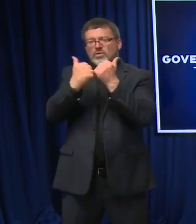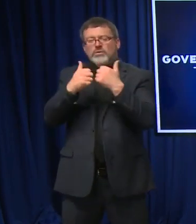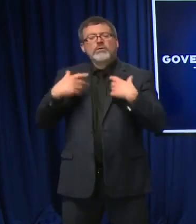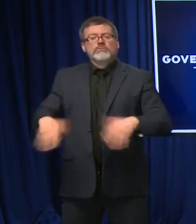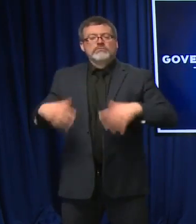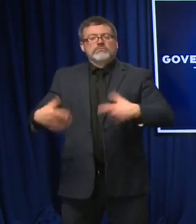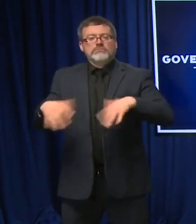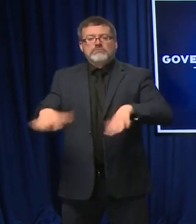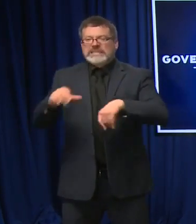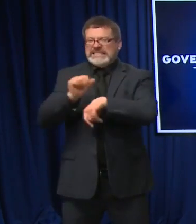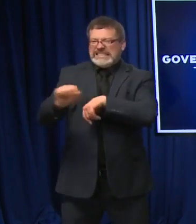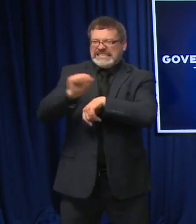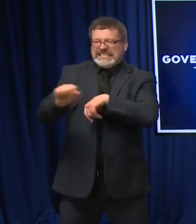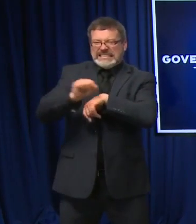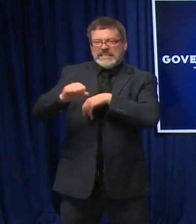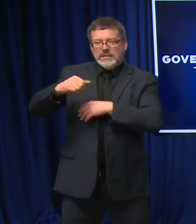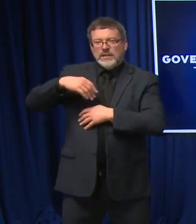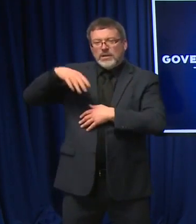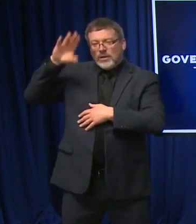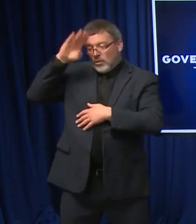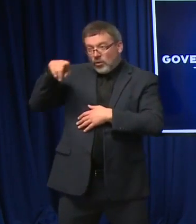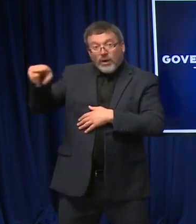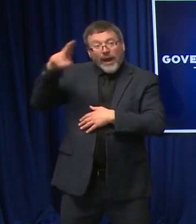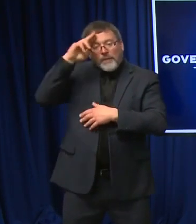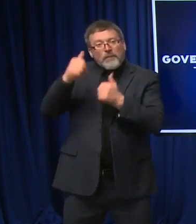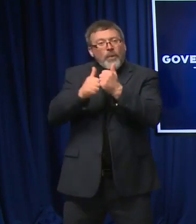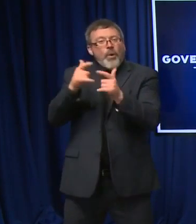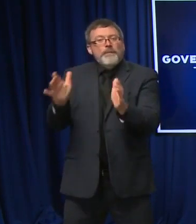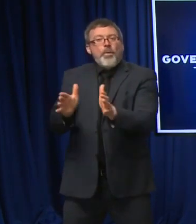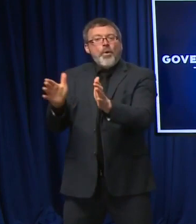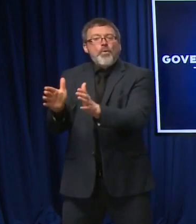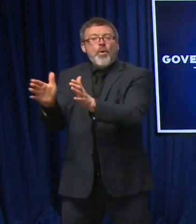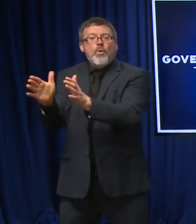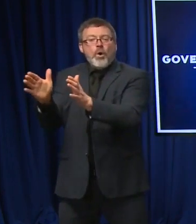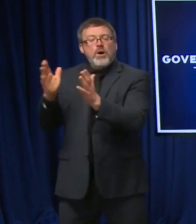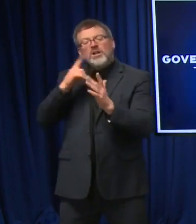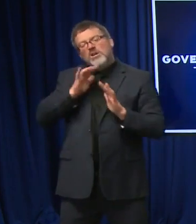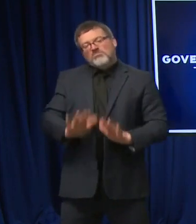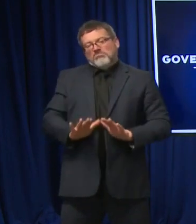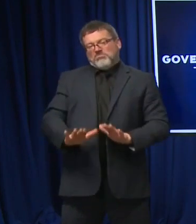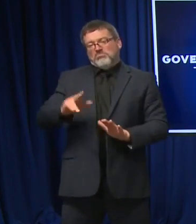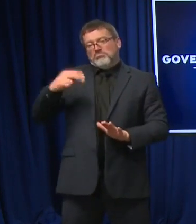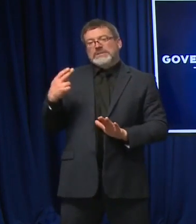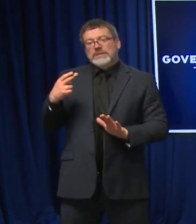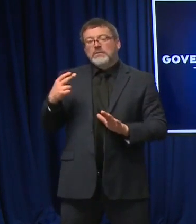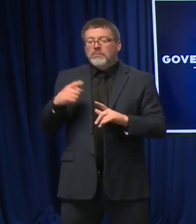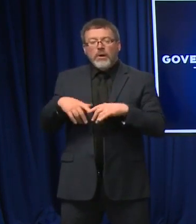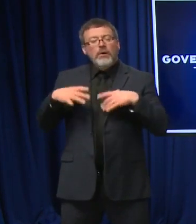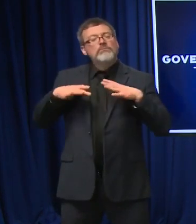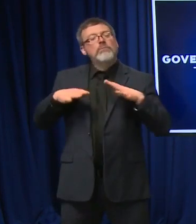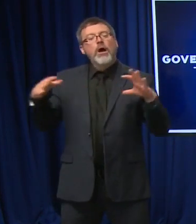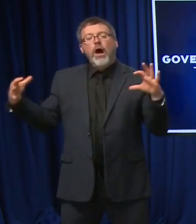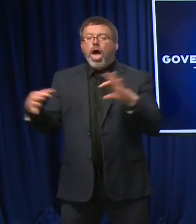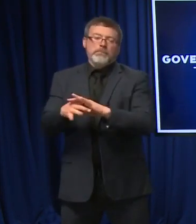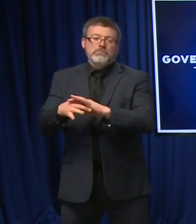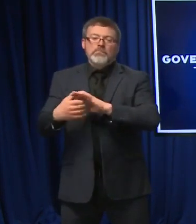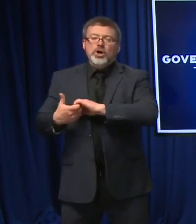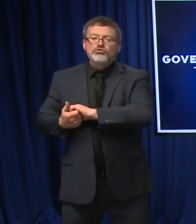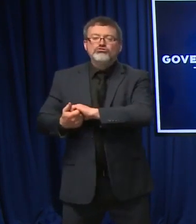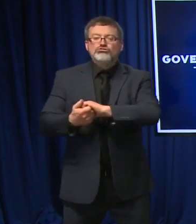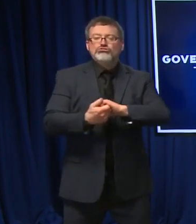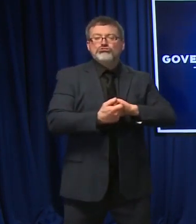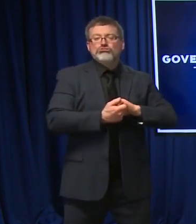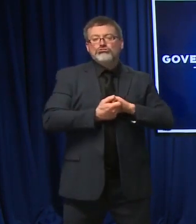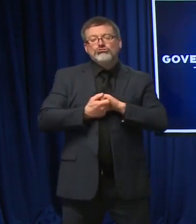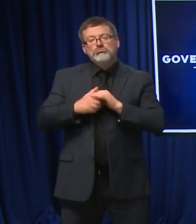care centers in the north, we have the bigger systems in the south, everyone really seems to be working very well together. Rehab centers, you know, the commissioner